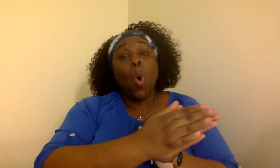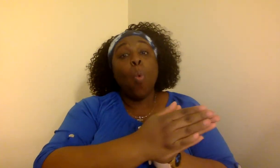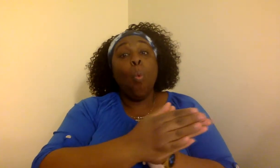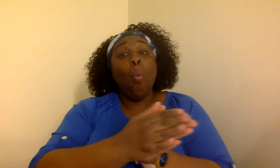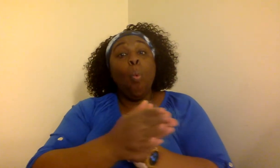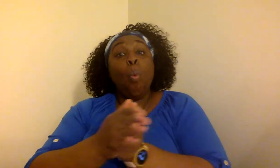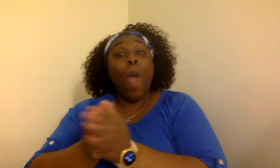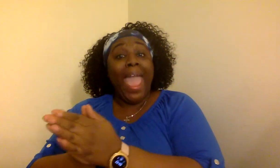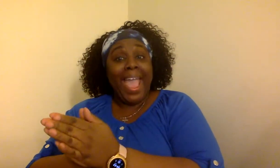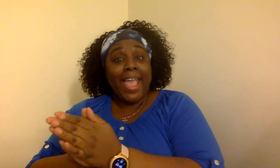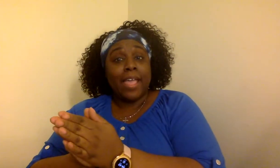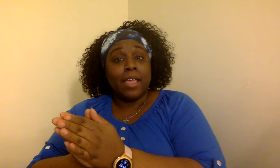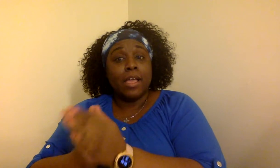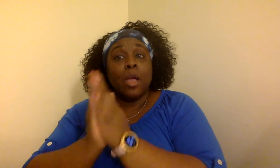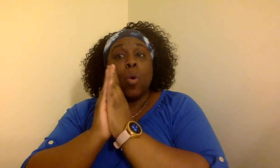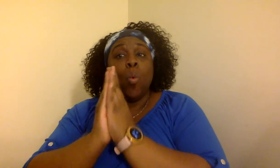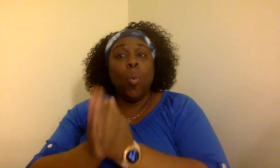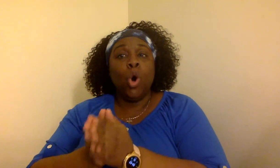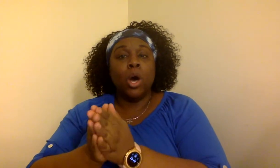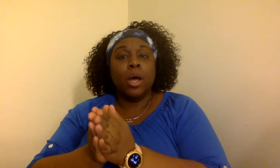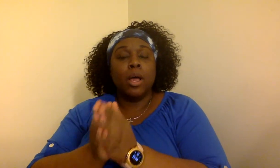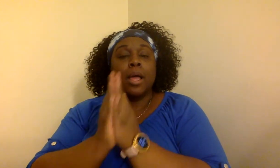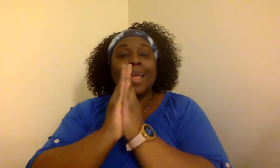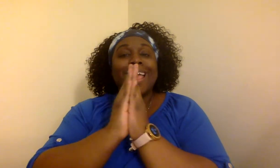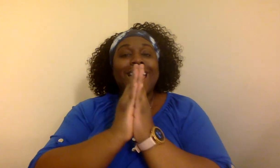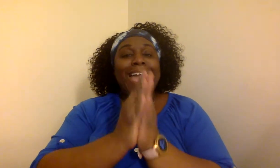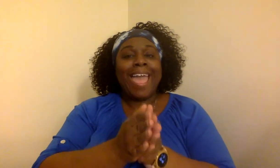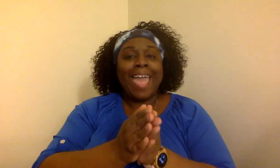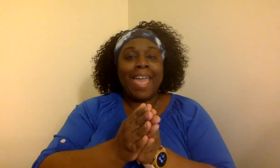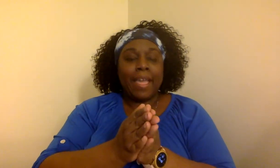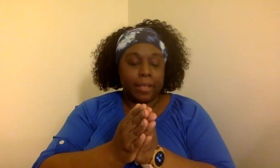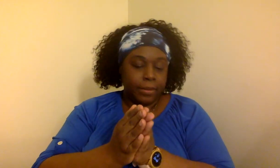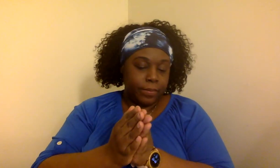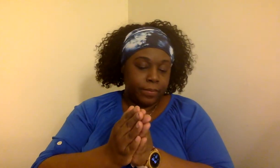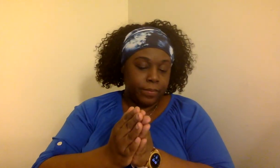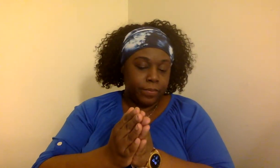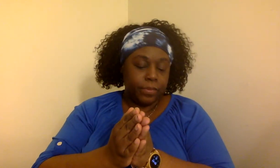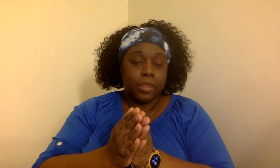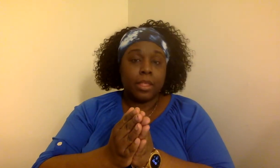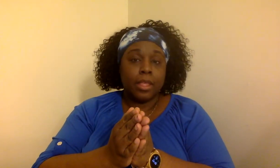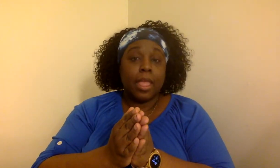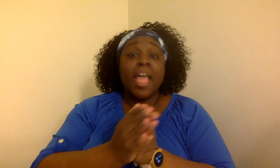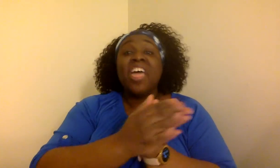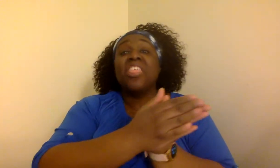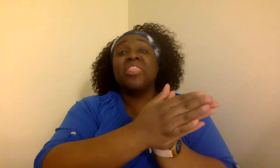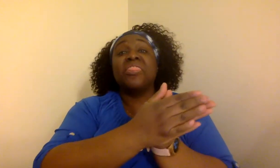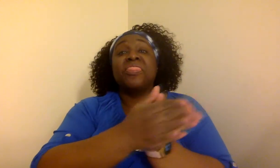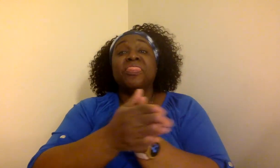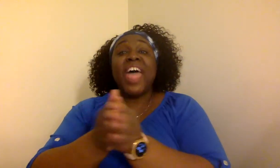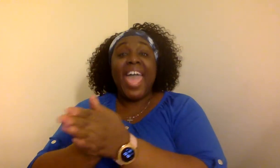way, w, a, they,